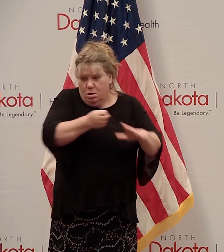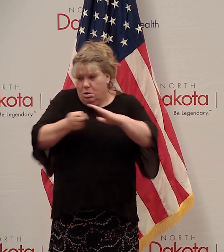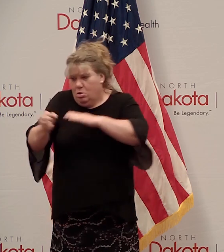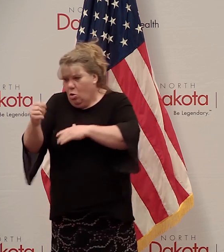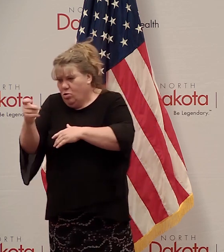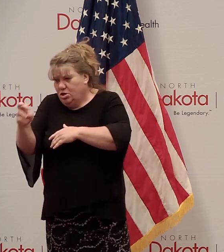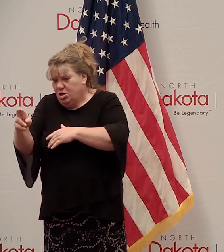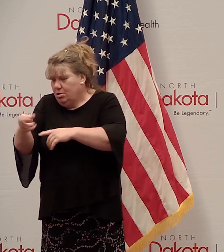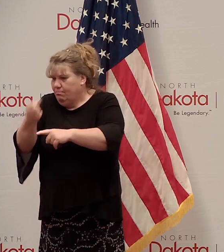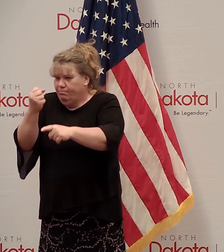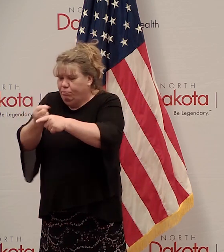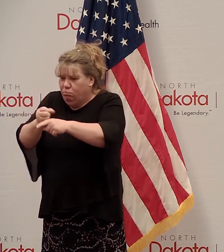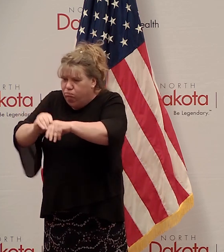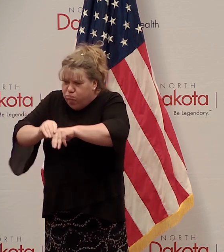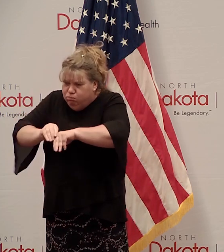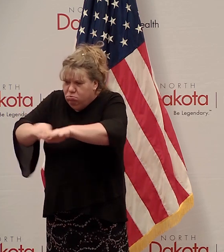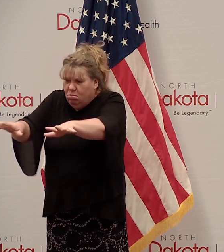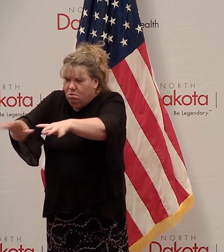entire shelter become infected.